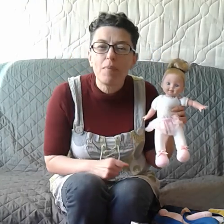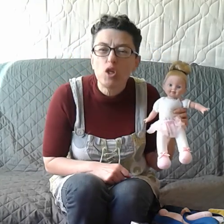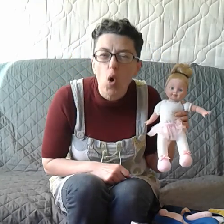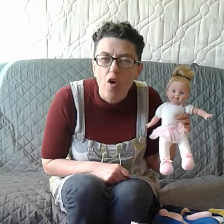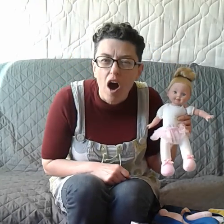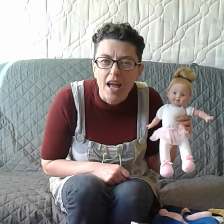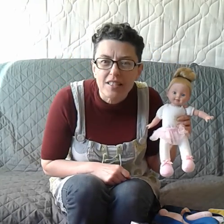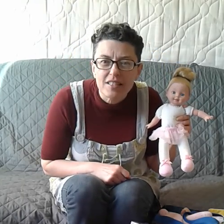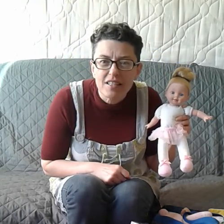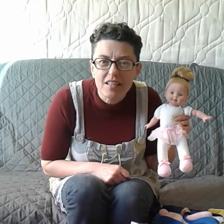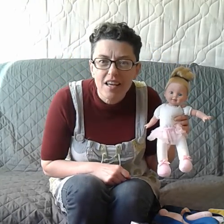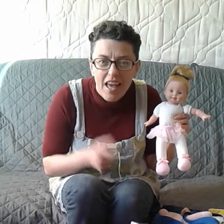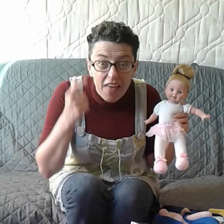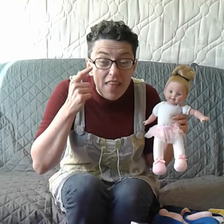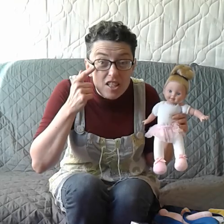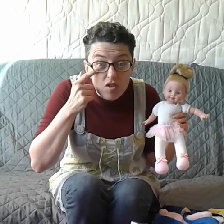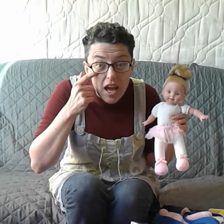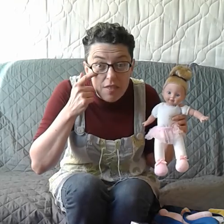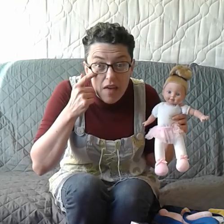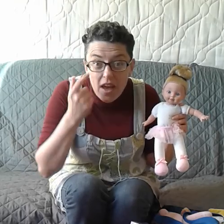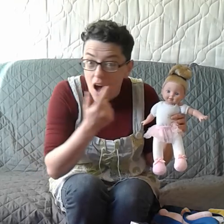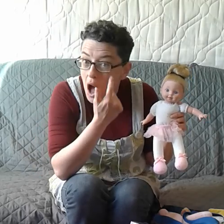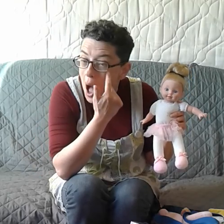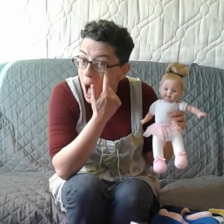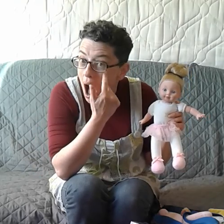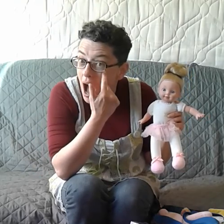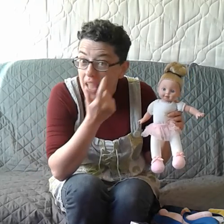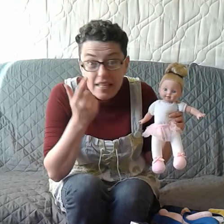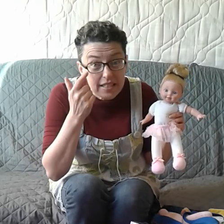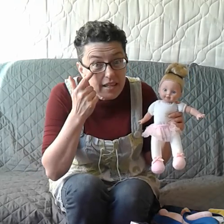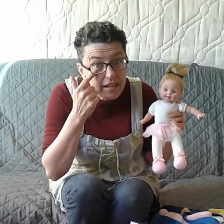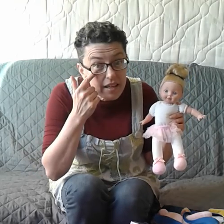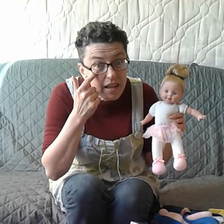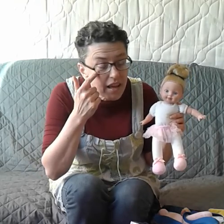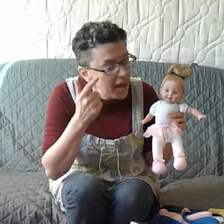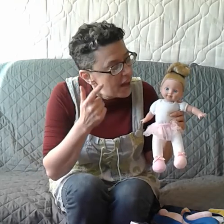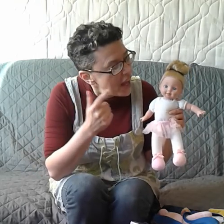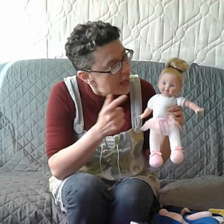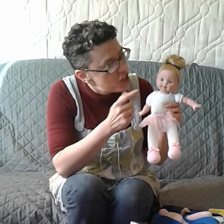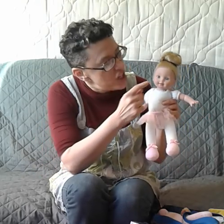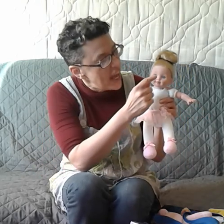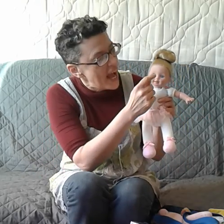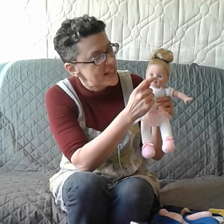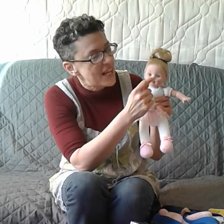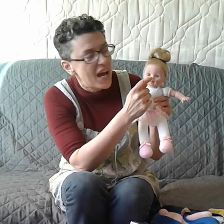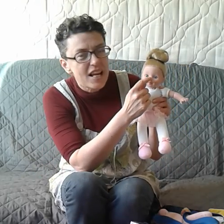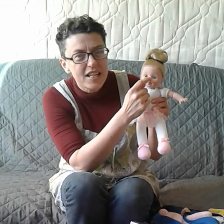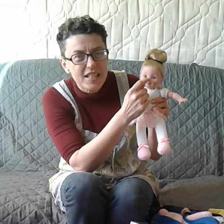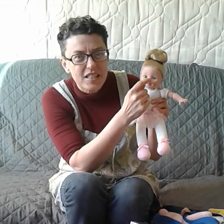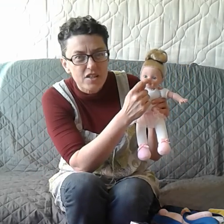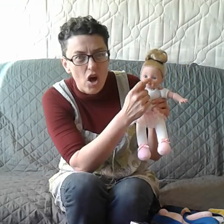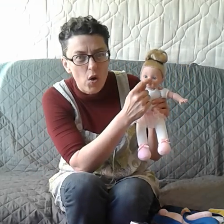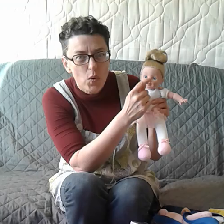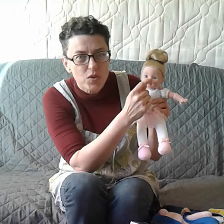me your eyes. That's right, there they are, eyes. She has a little nose.